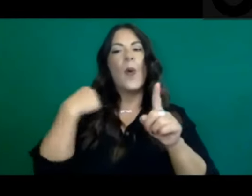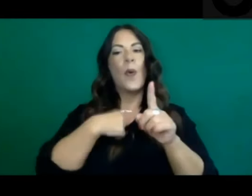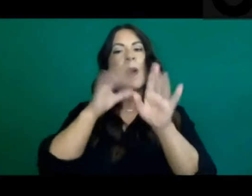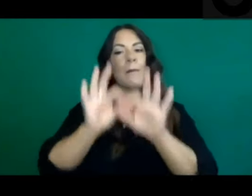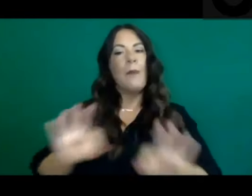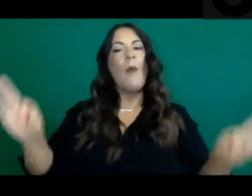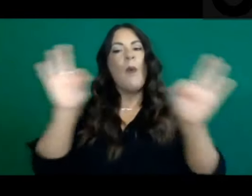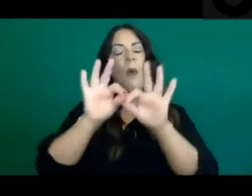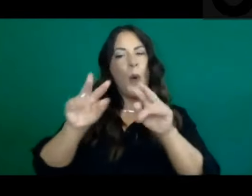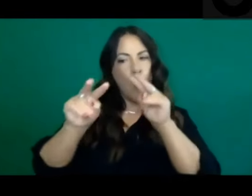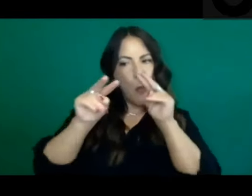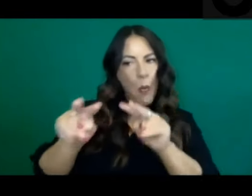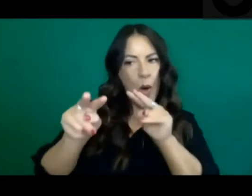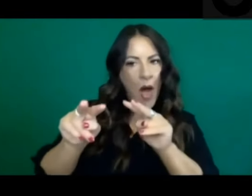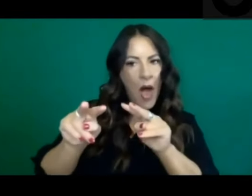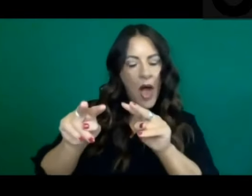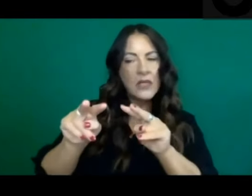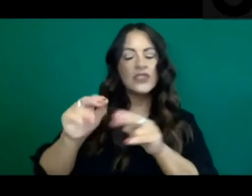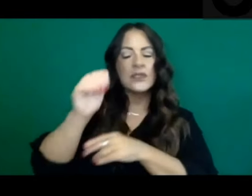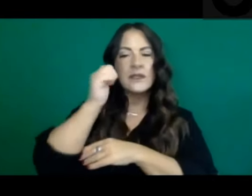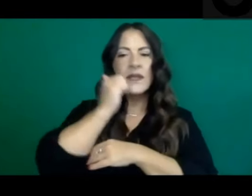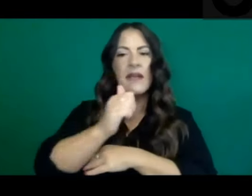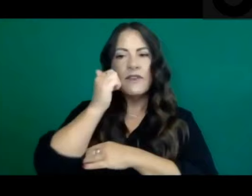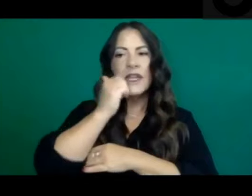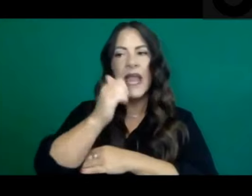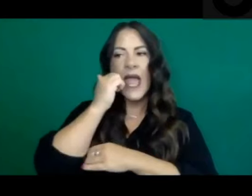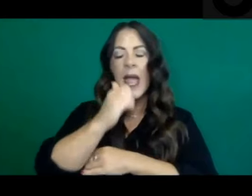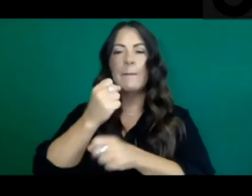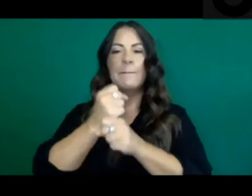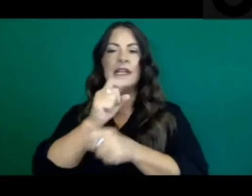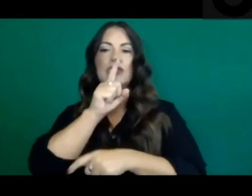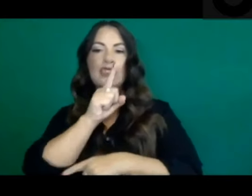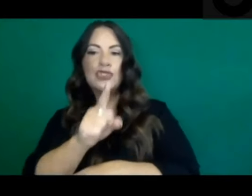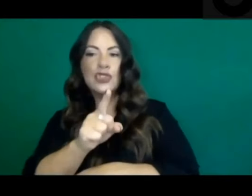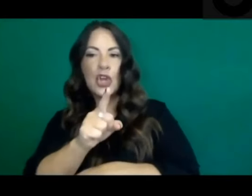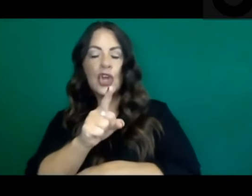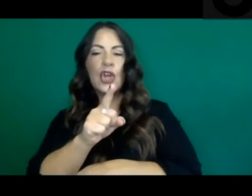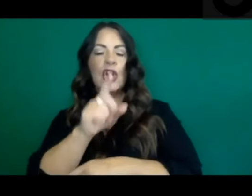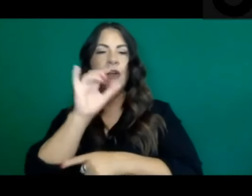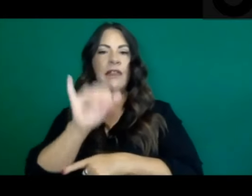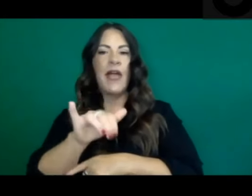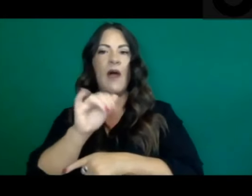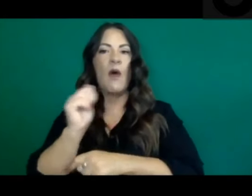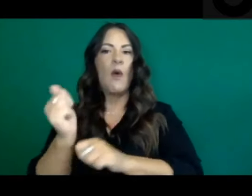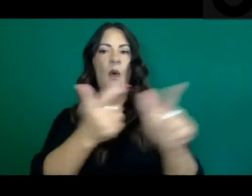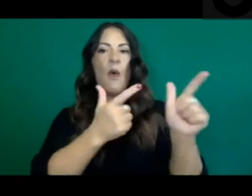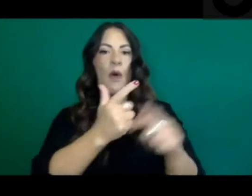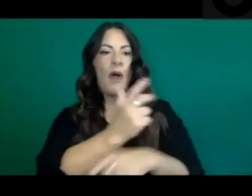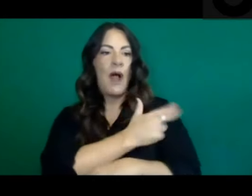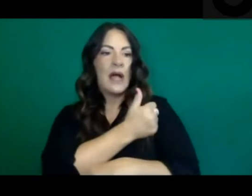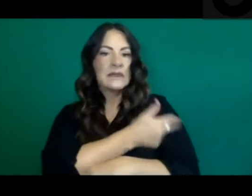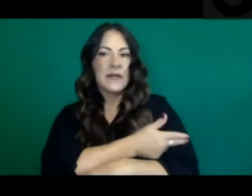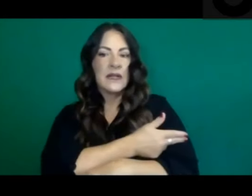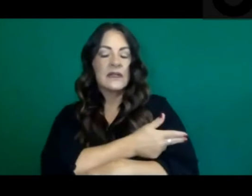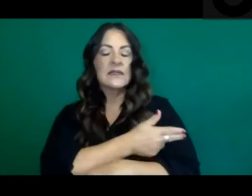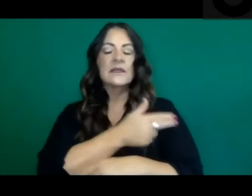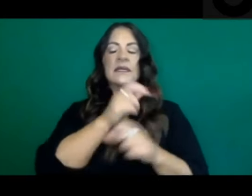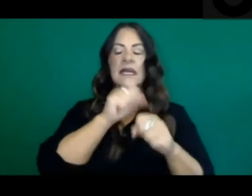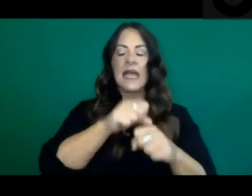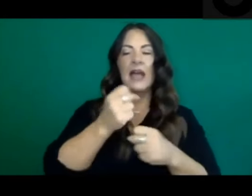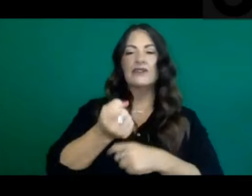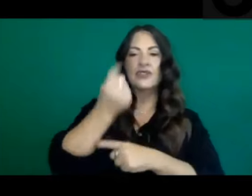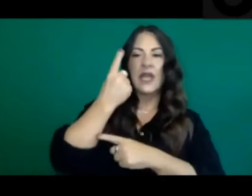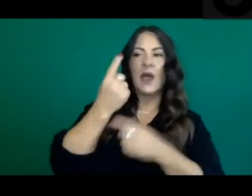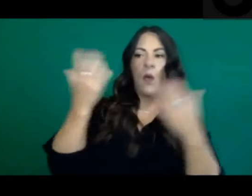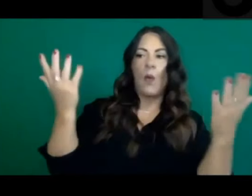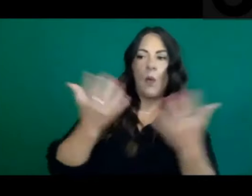that it doesn't become a trend reaching out to some of our hospital partners to try to understand what